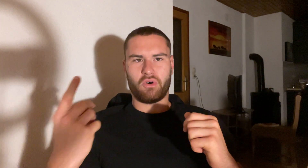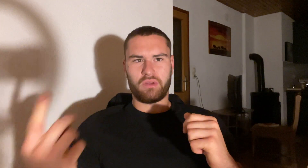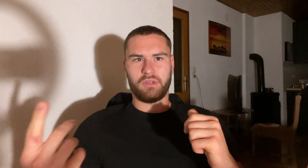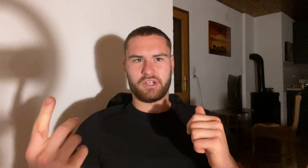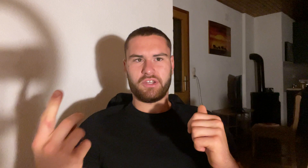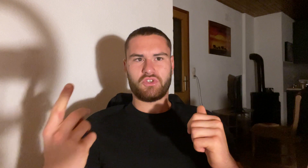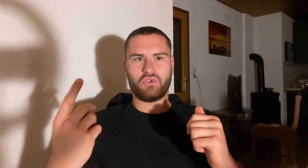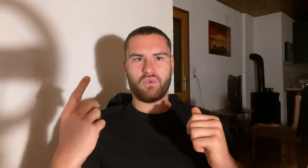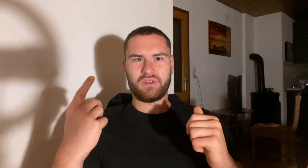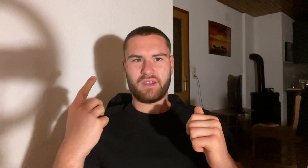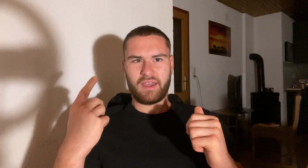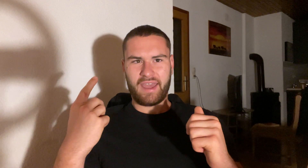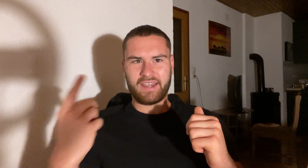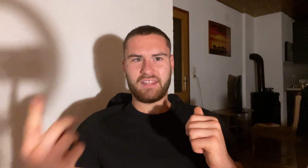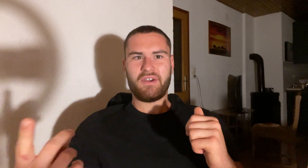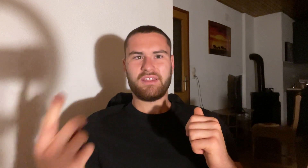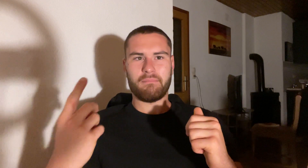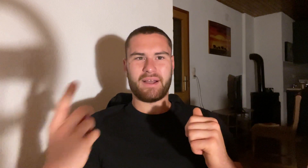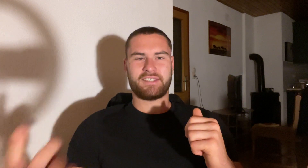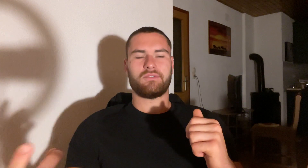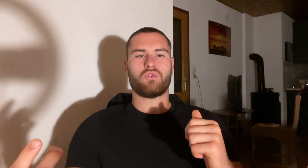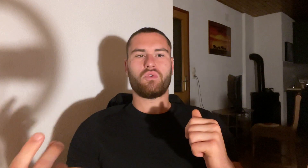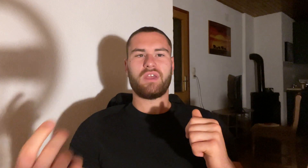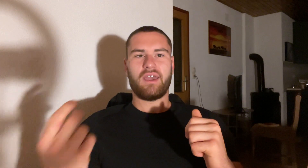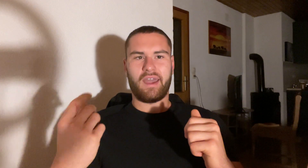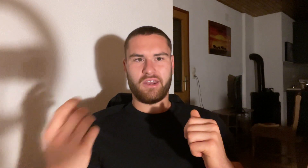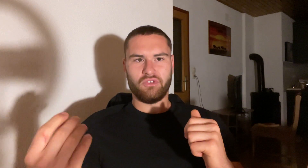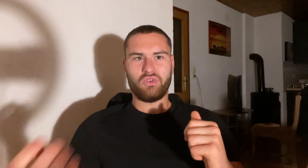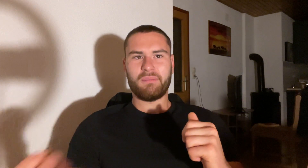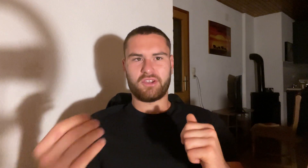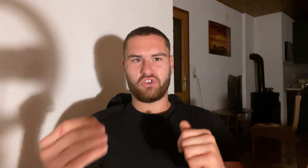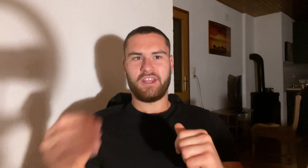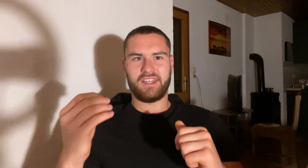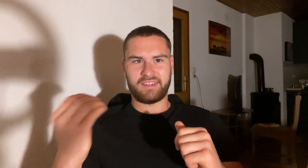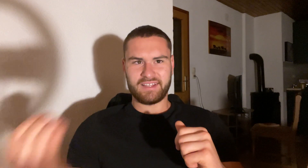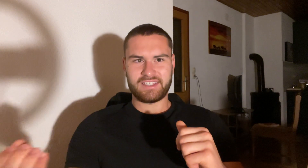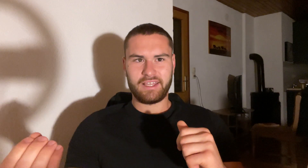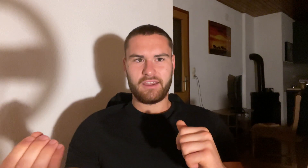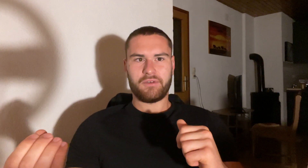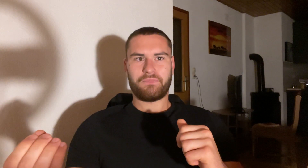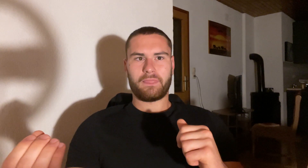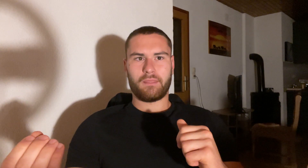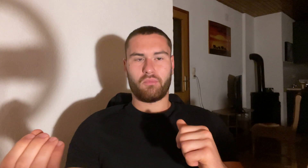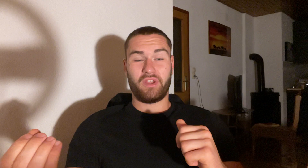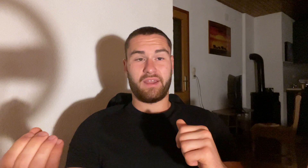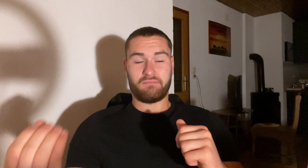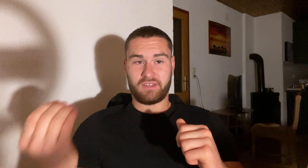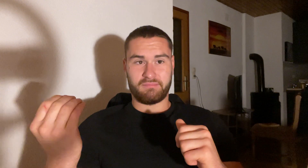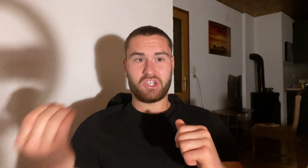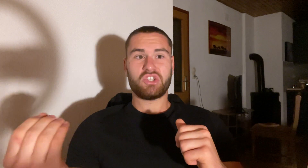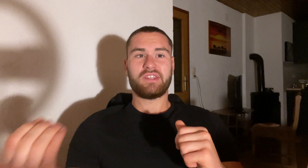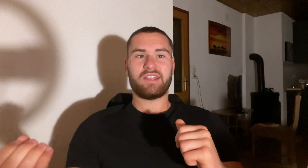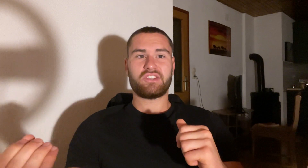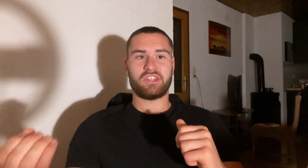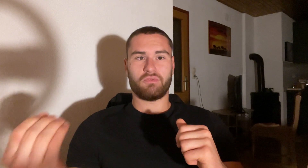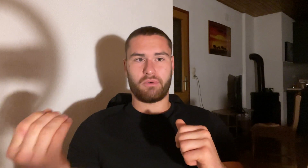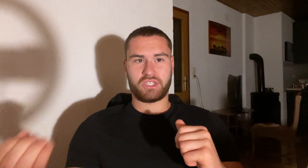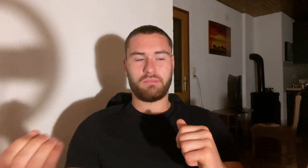bodybuilder is to activate the muscle growth. And you do that by training intensely, putting as much intensity as you possibly